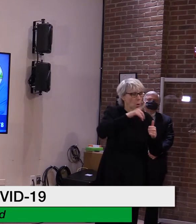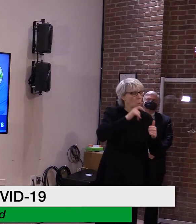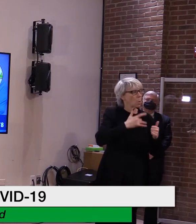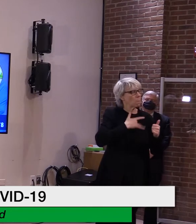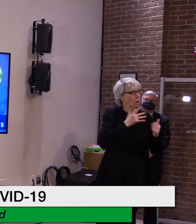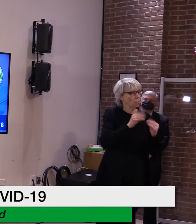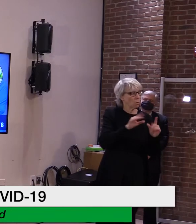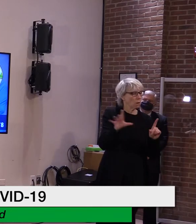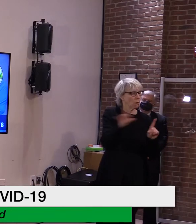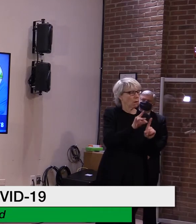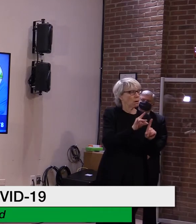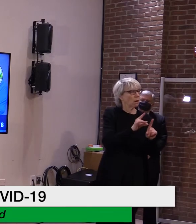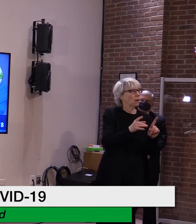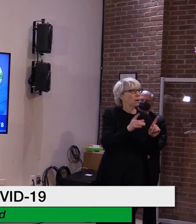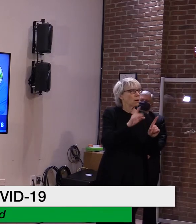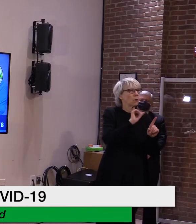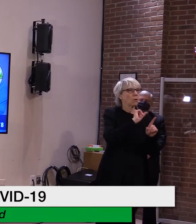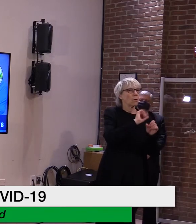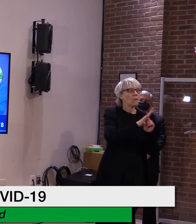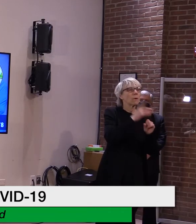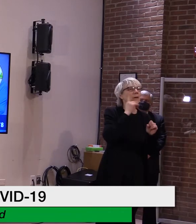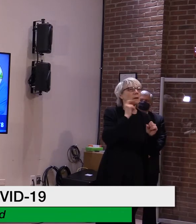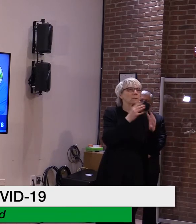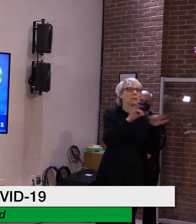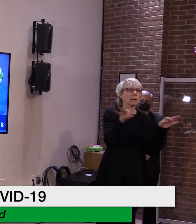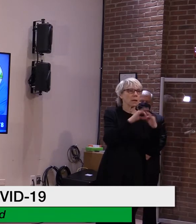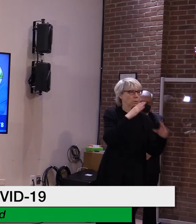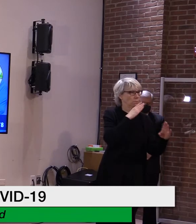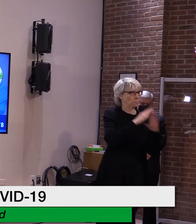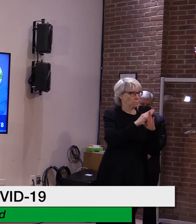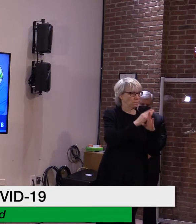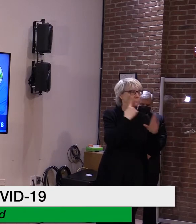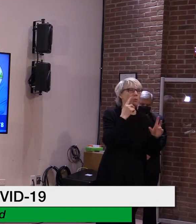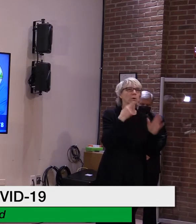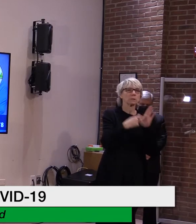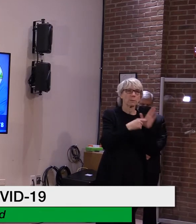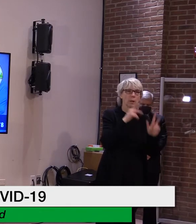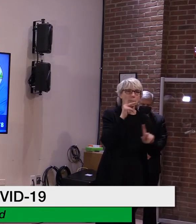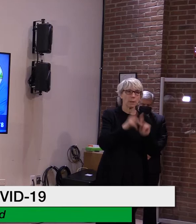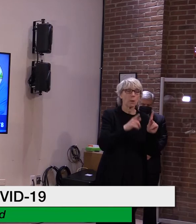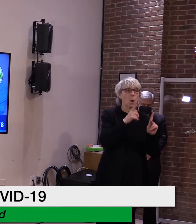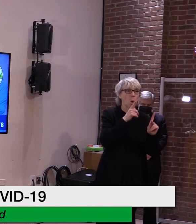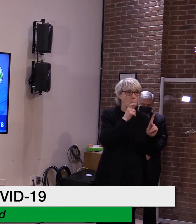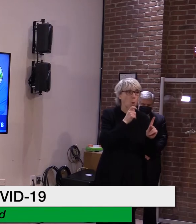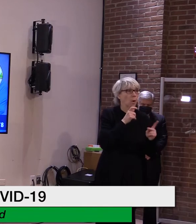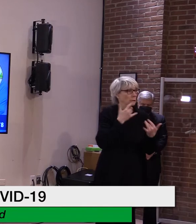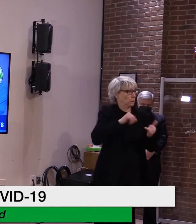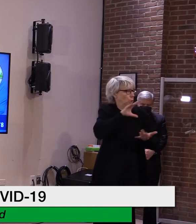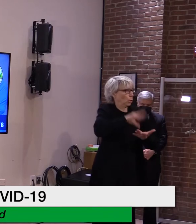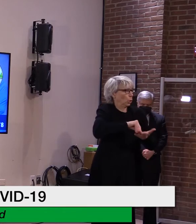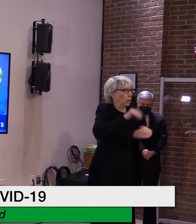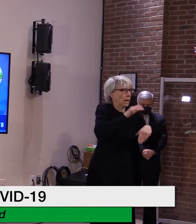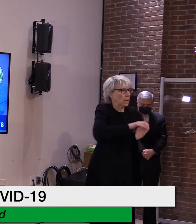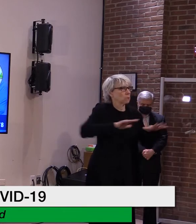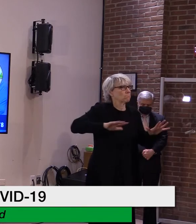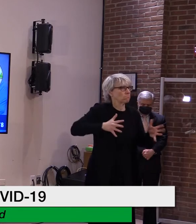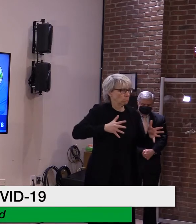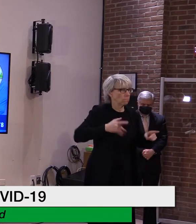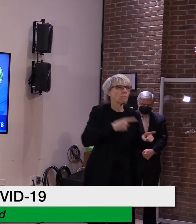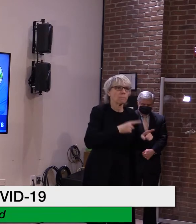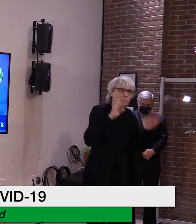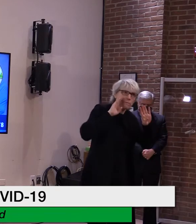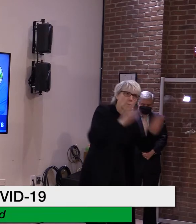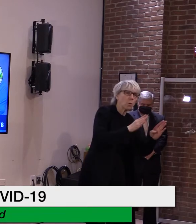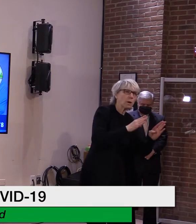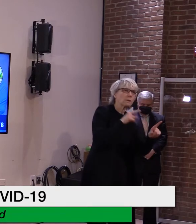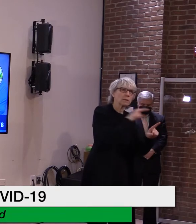due to language barriers, such as English language learners. Beginning next week and